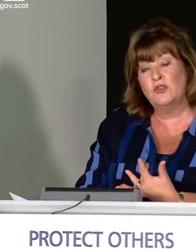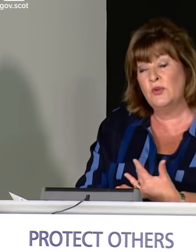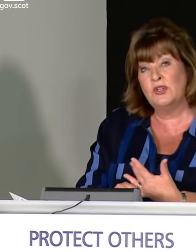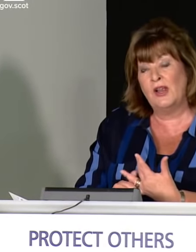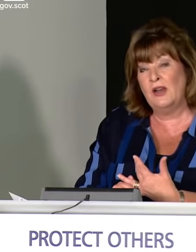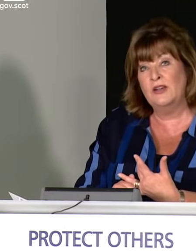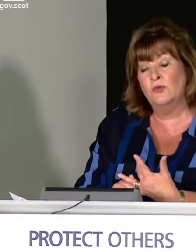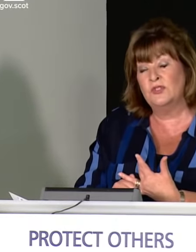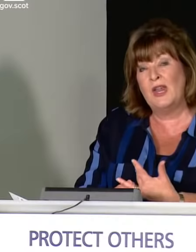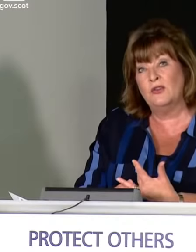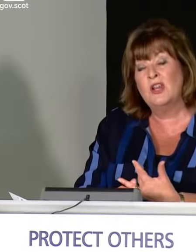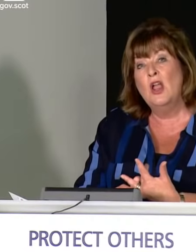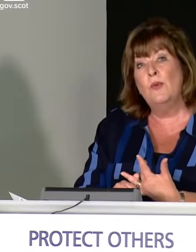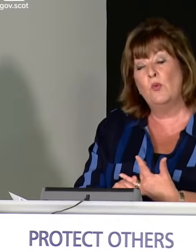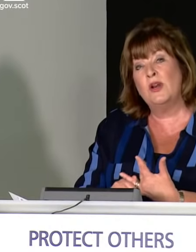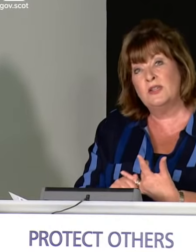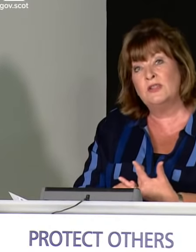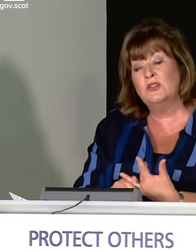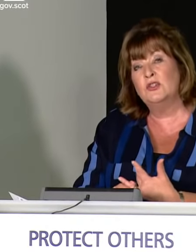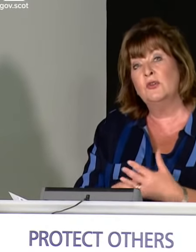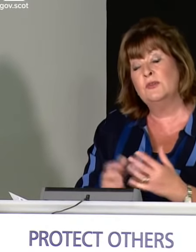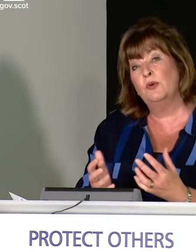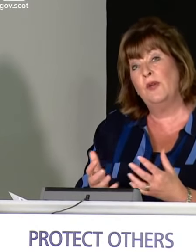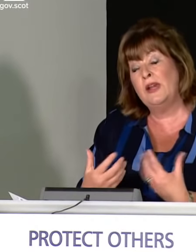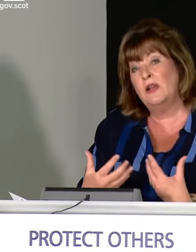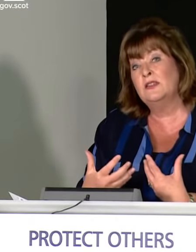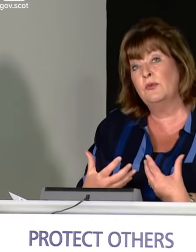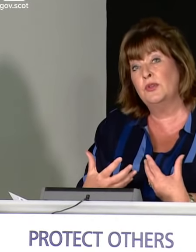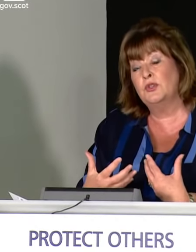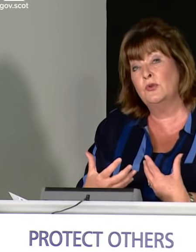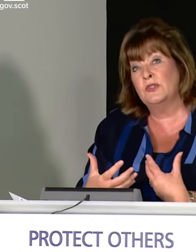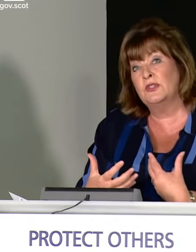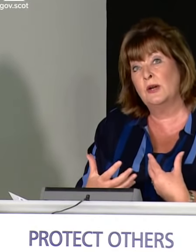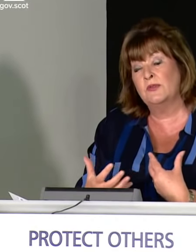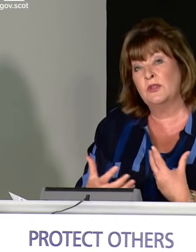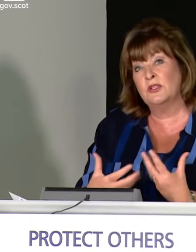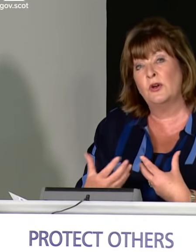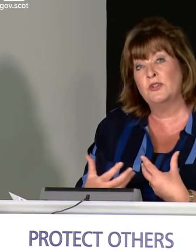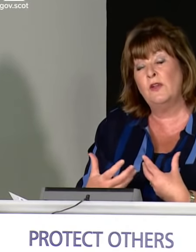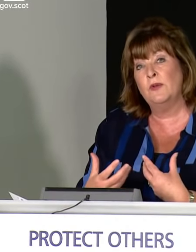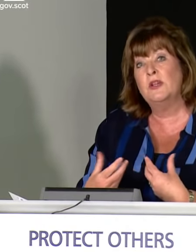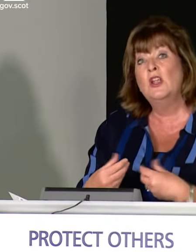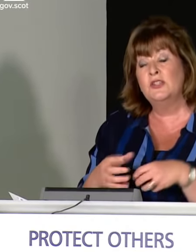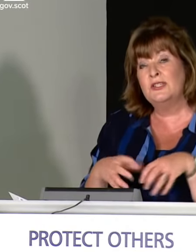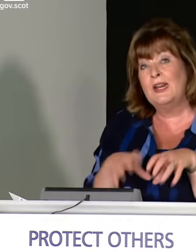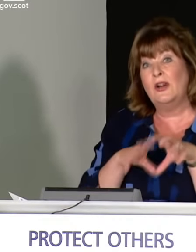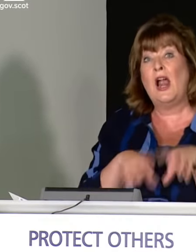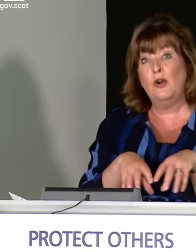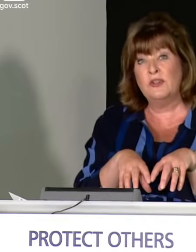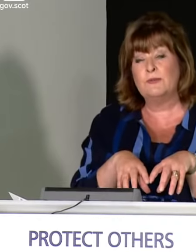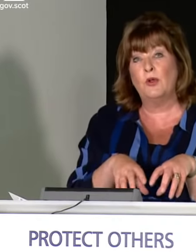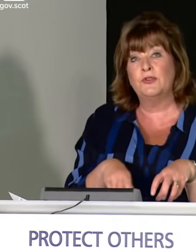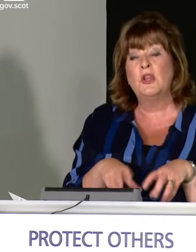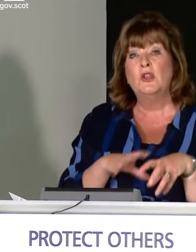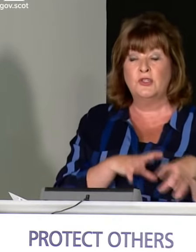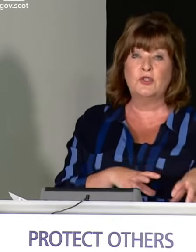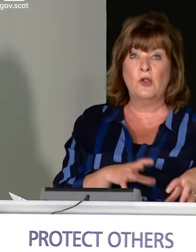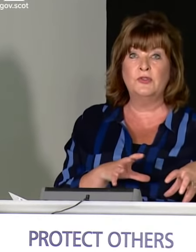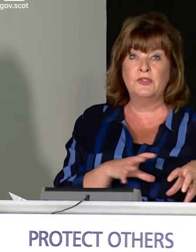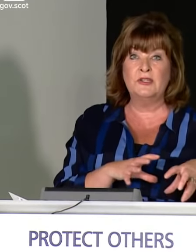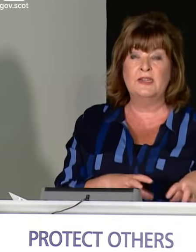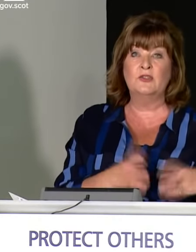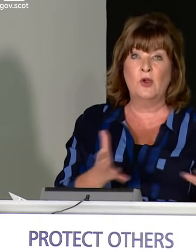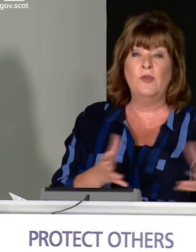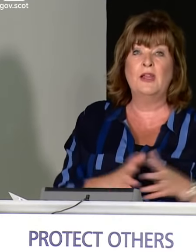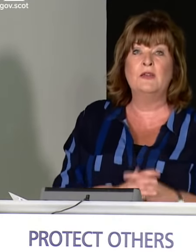important contribution I don't doubt. But what it doesn't do is provide us with the tools in terms of the Scottish Government to tailor our response to